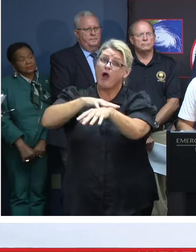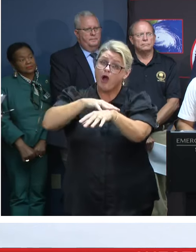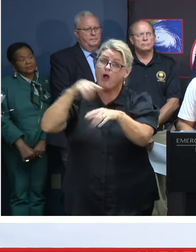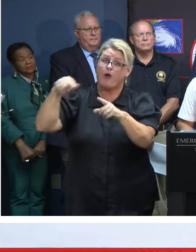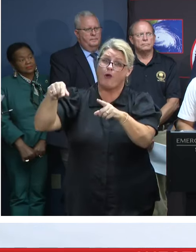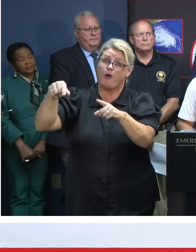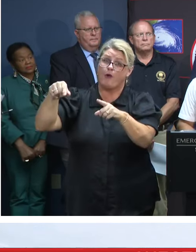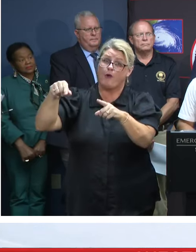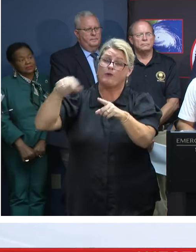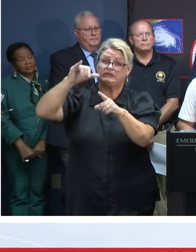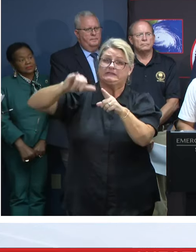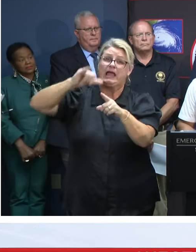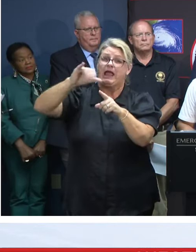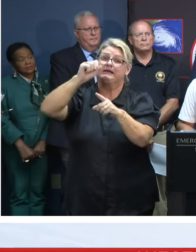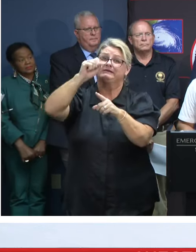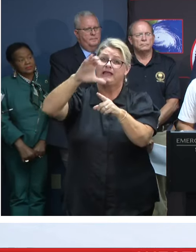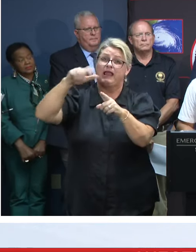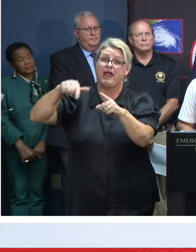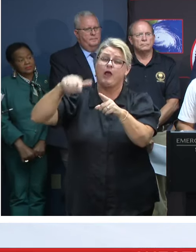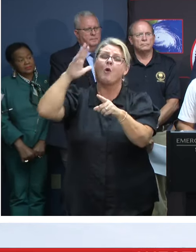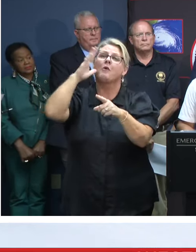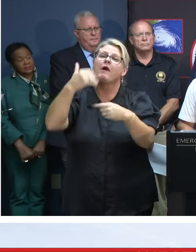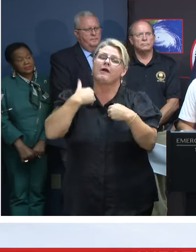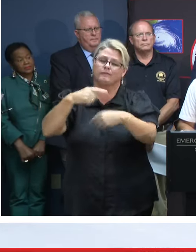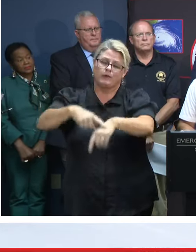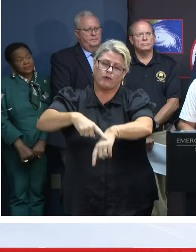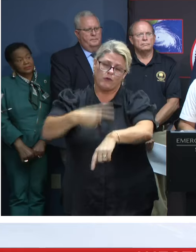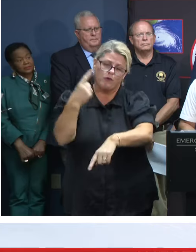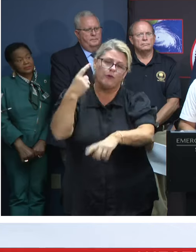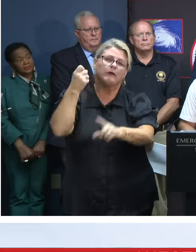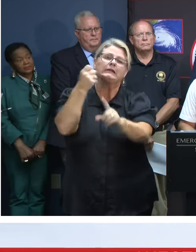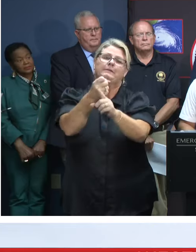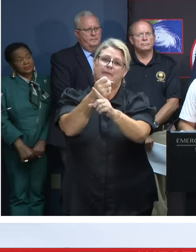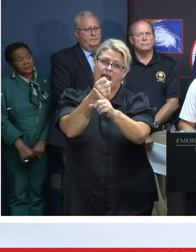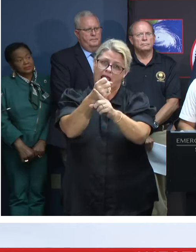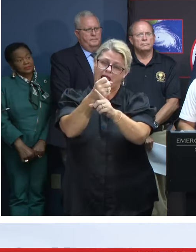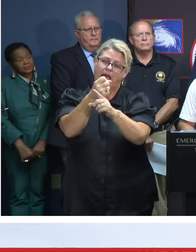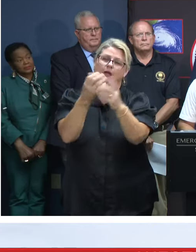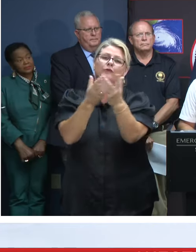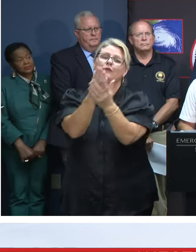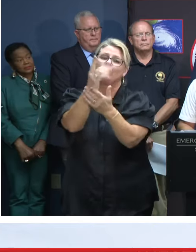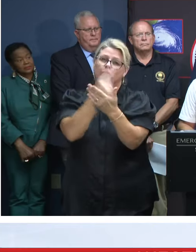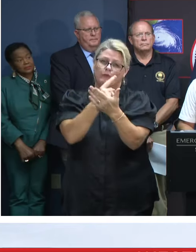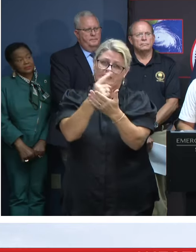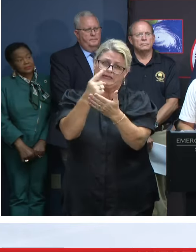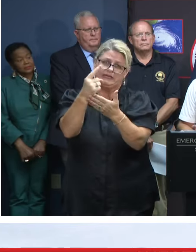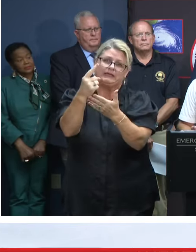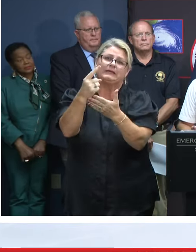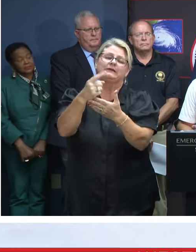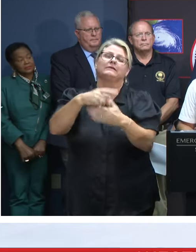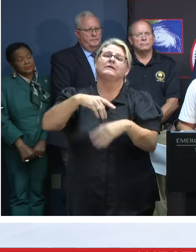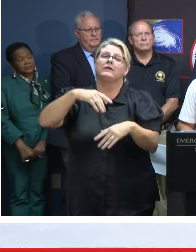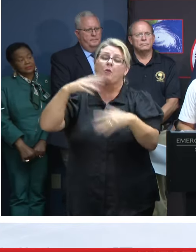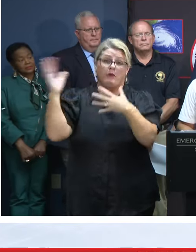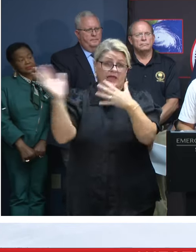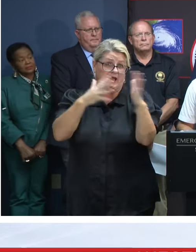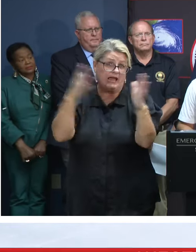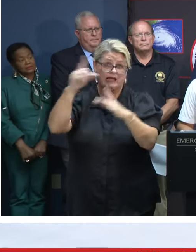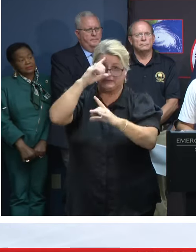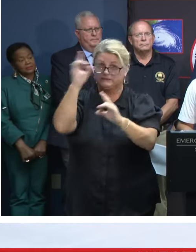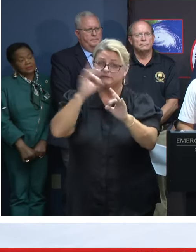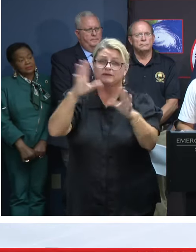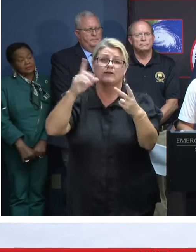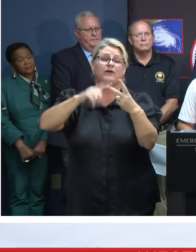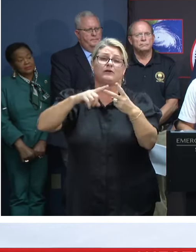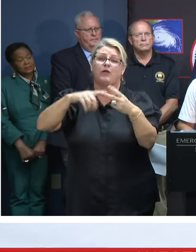Carolina coast, we're confident that there will be a prolonged period of impacts through late week. These include tropical storm force winds and storm